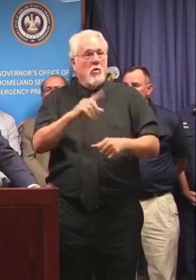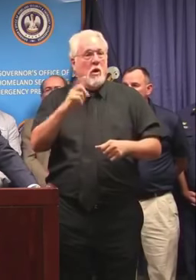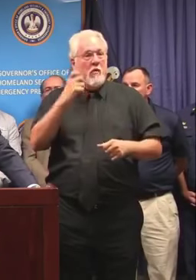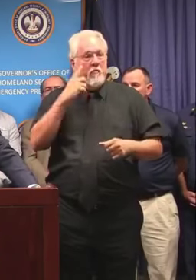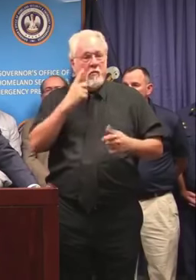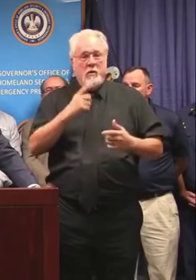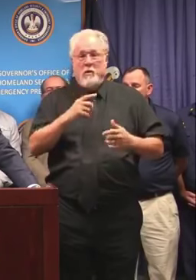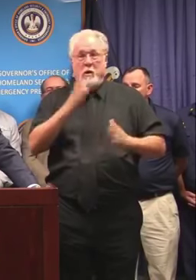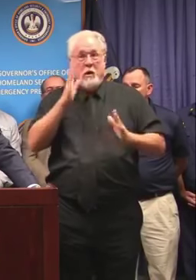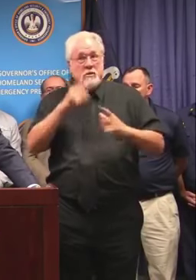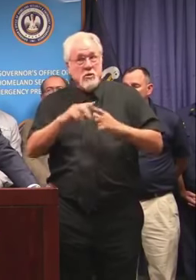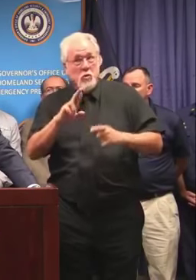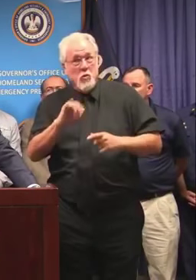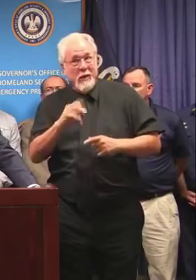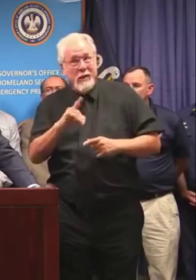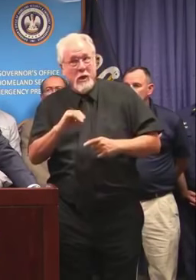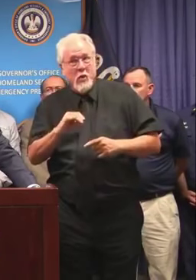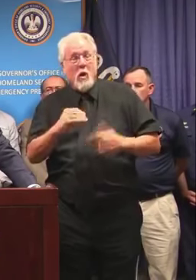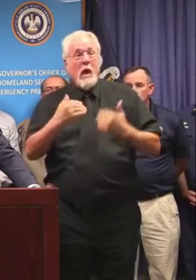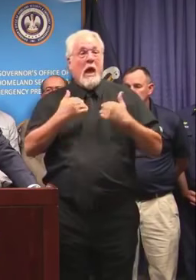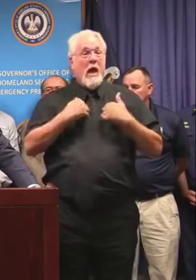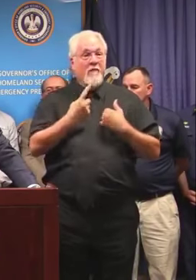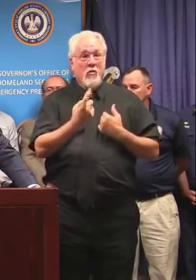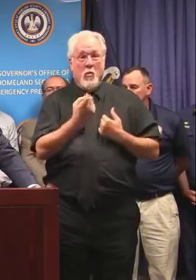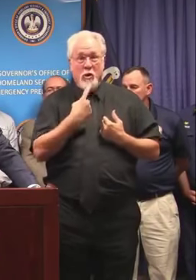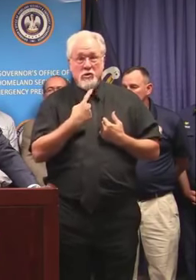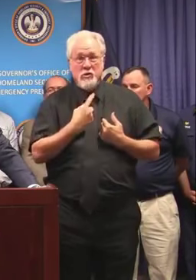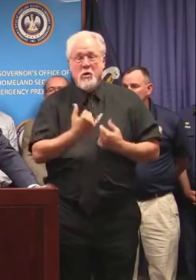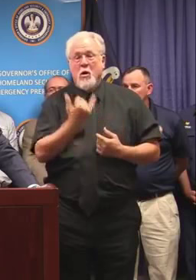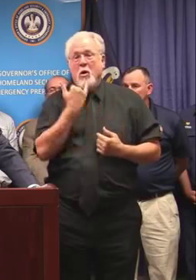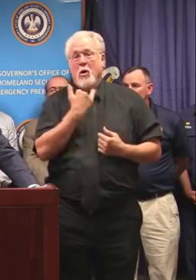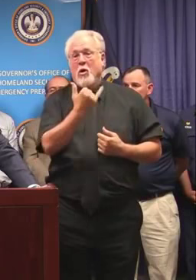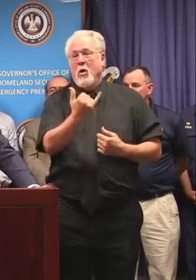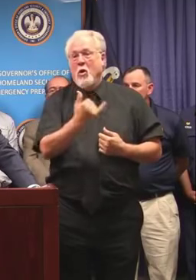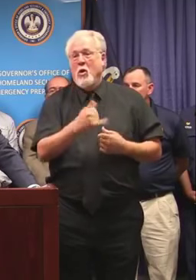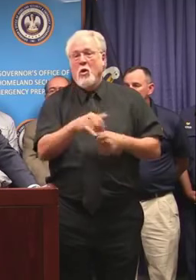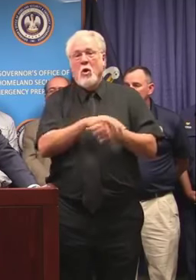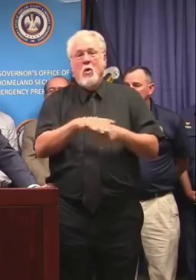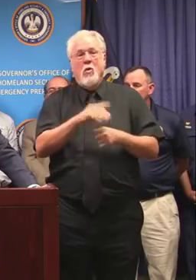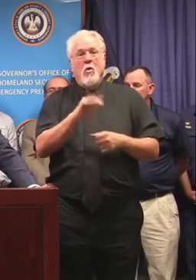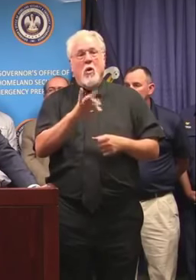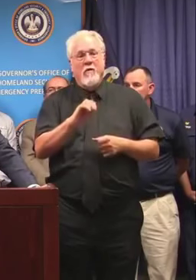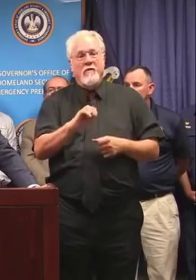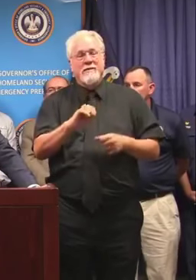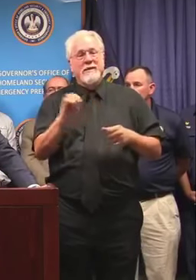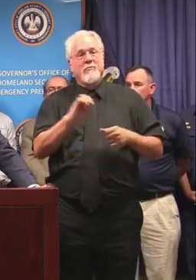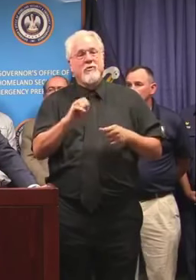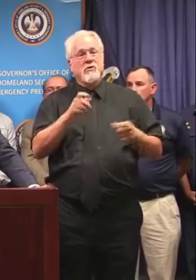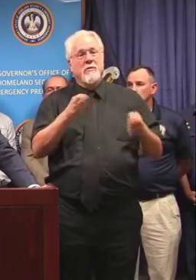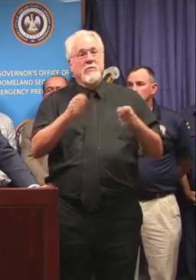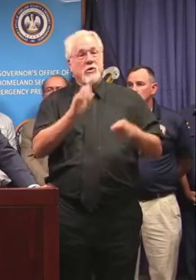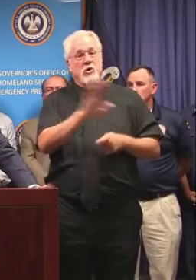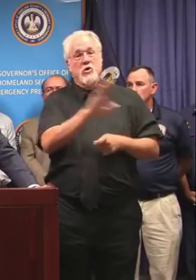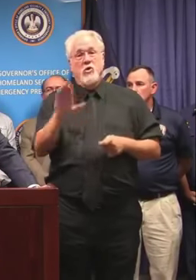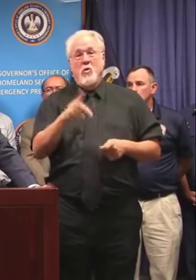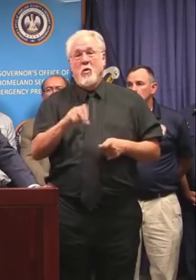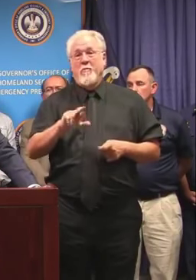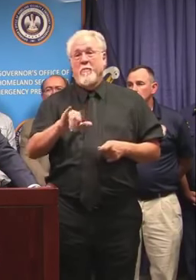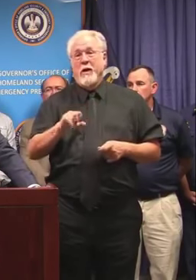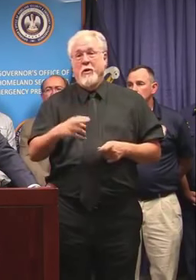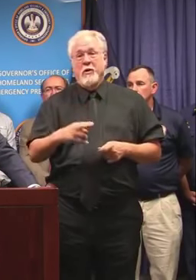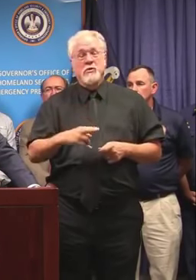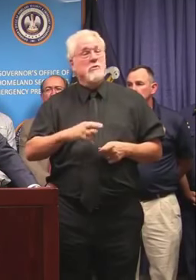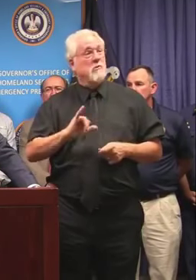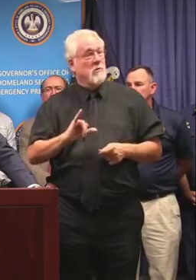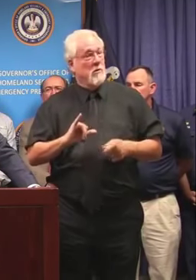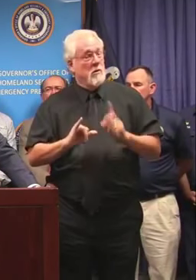to the radio. If you have questions, call the local office of emergency management in your parish. And, by the